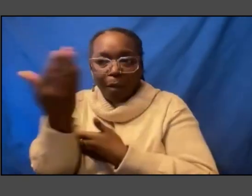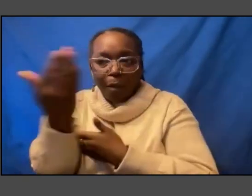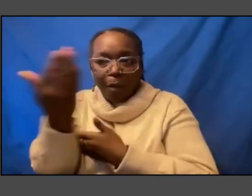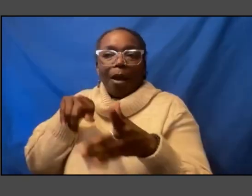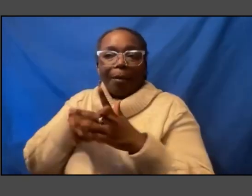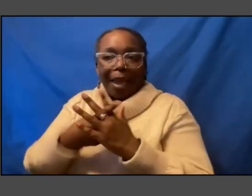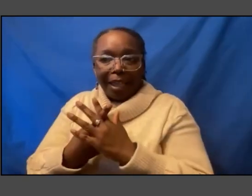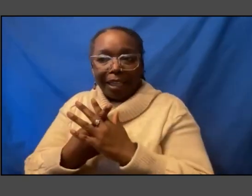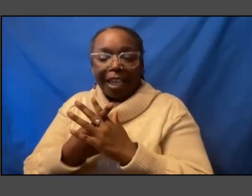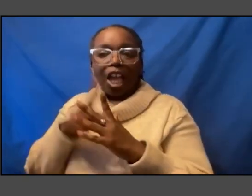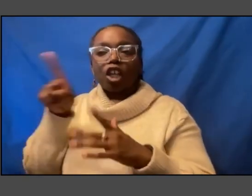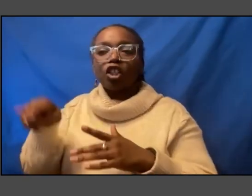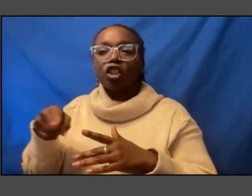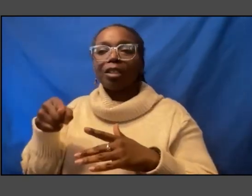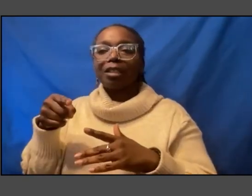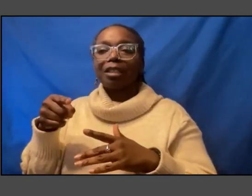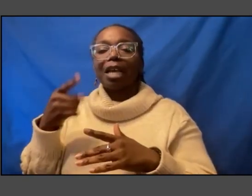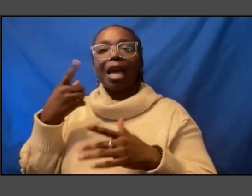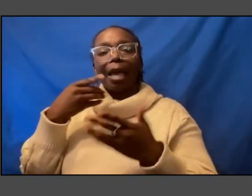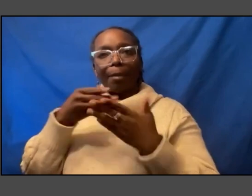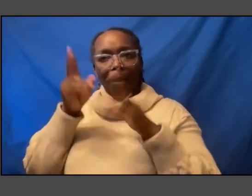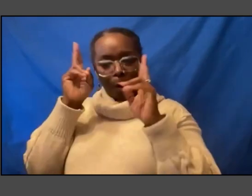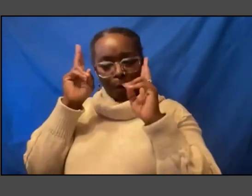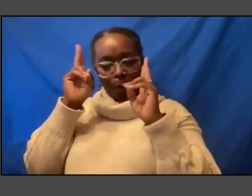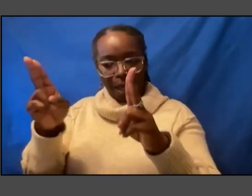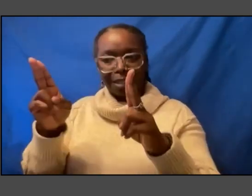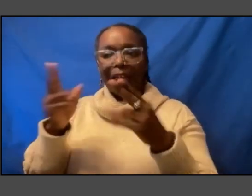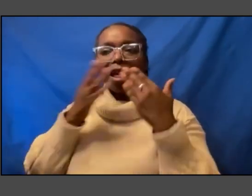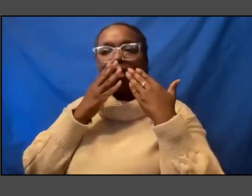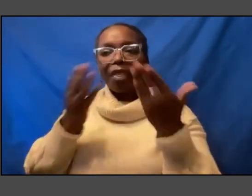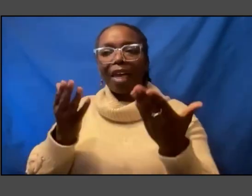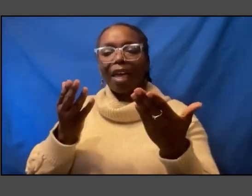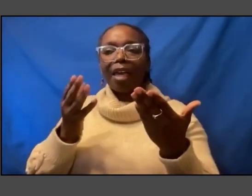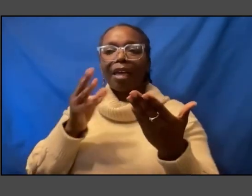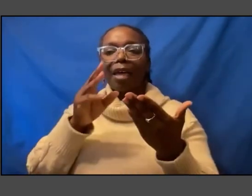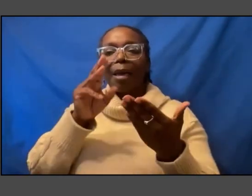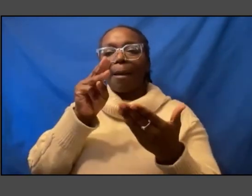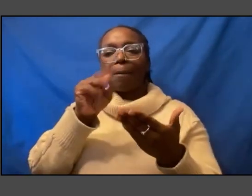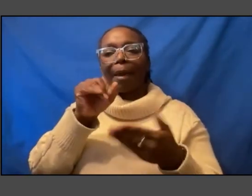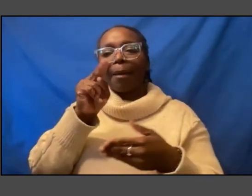of pay my respects and to thank maybe mobley for what she did for all of us